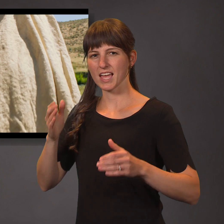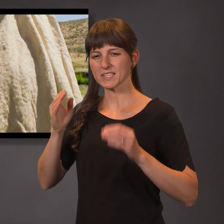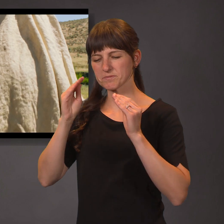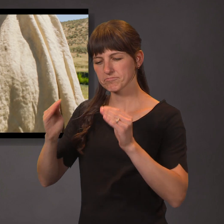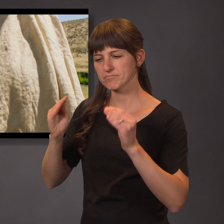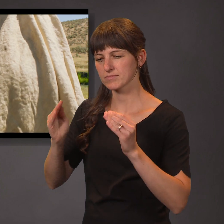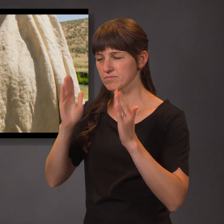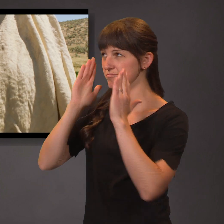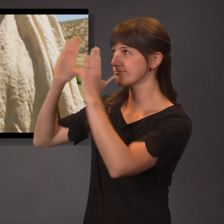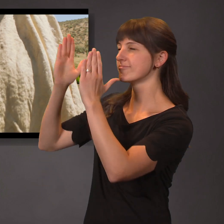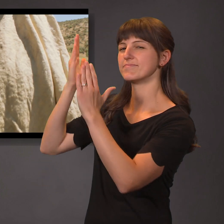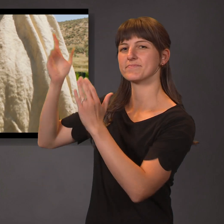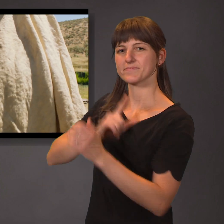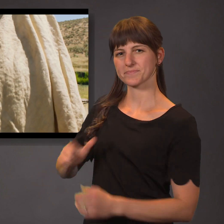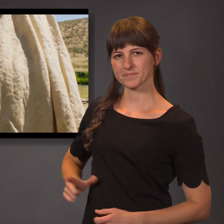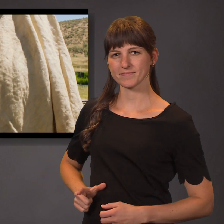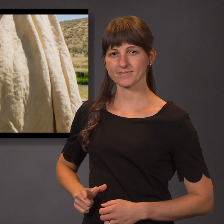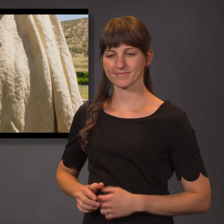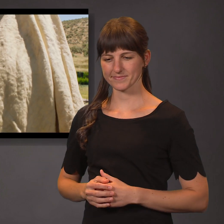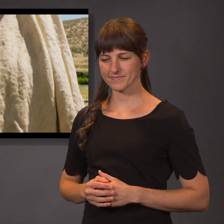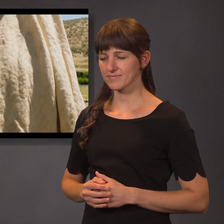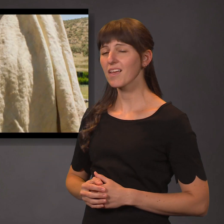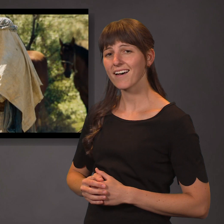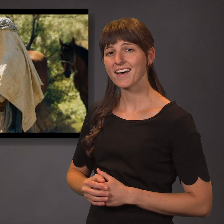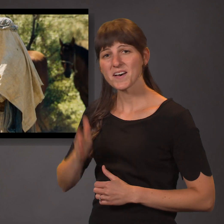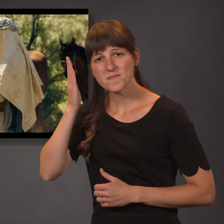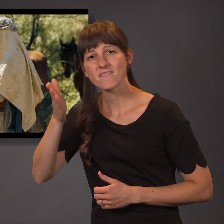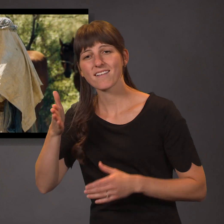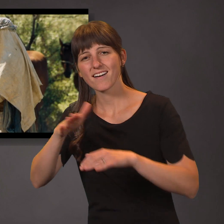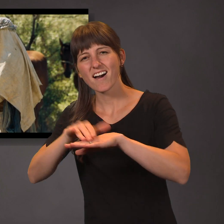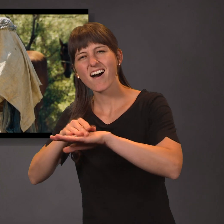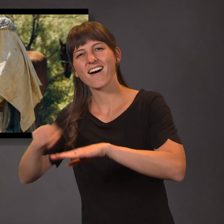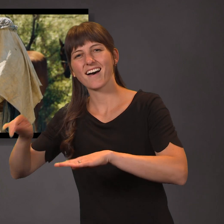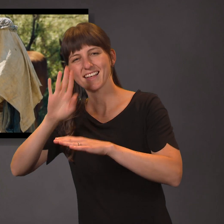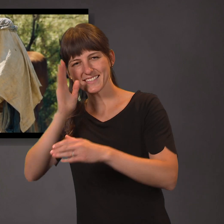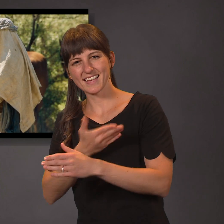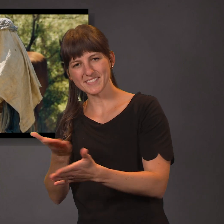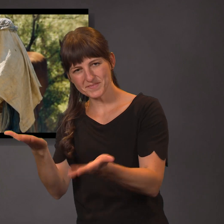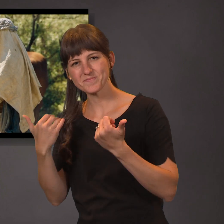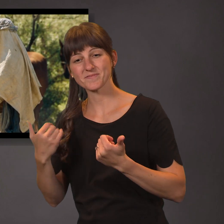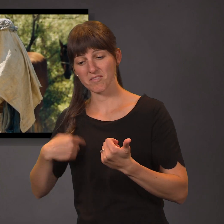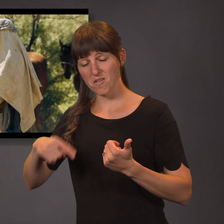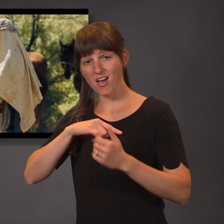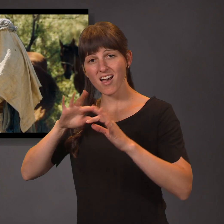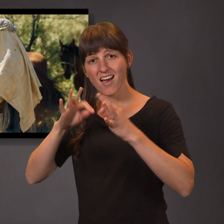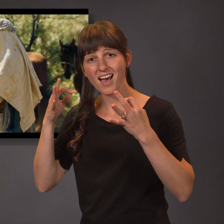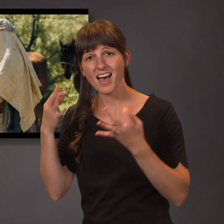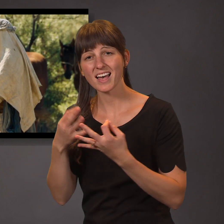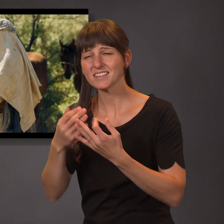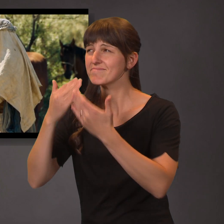I will gather our sons, and as a family we can thank the Lord for answering my prayers as well.